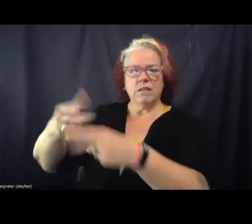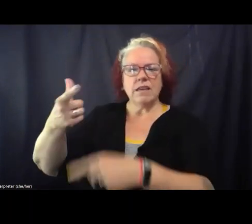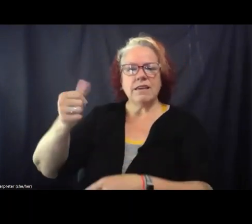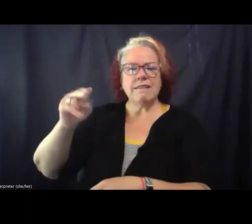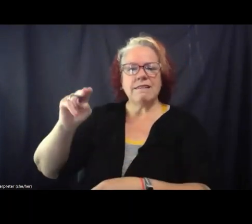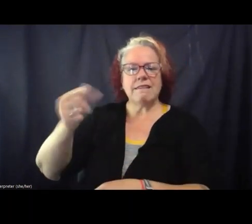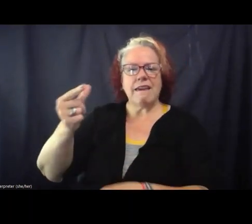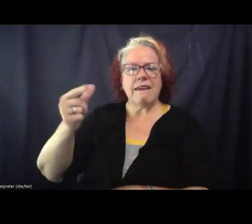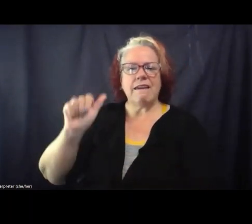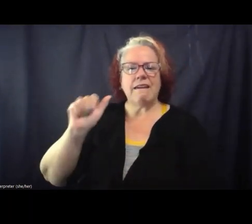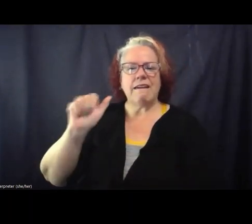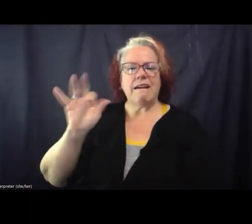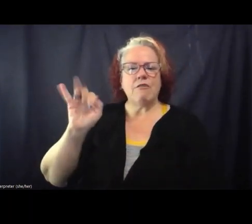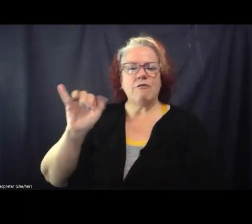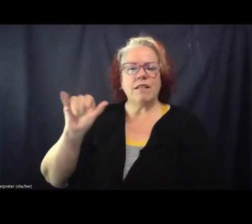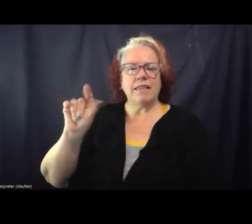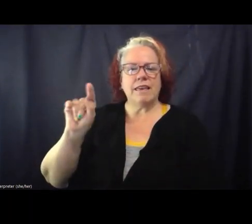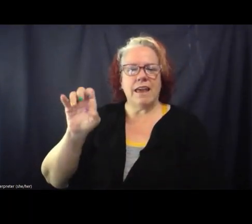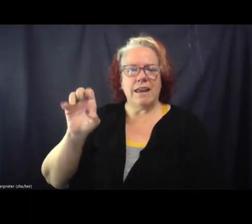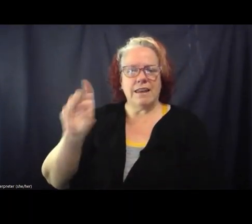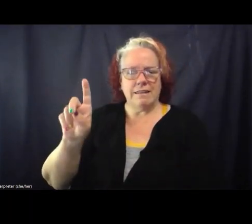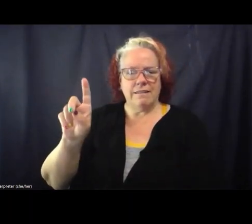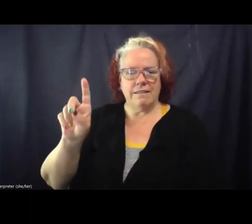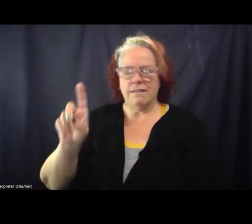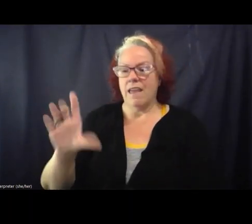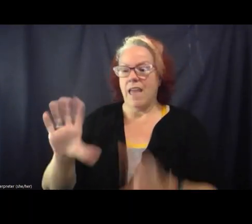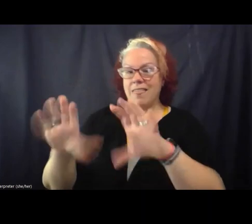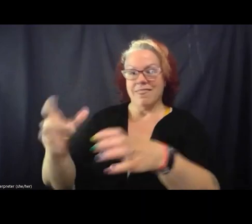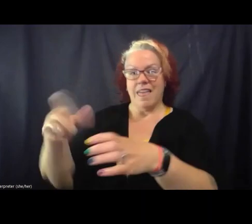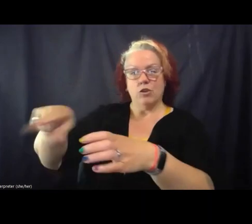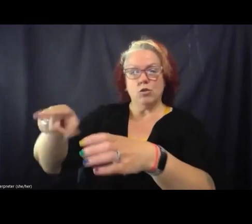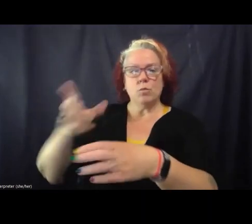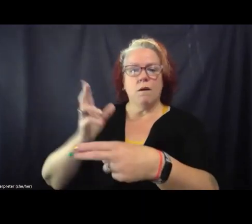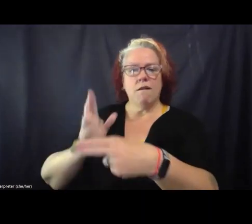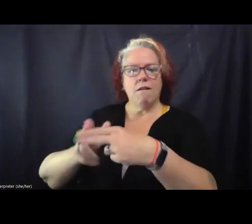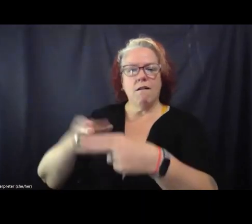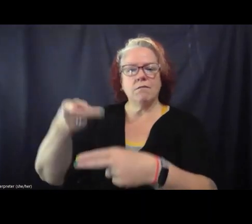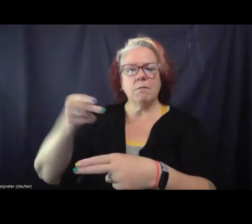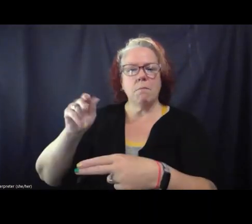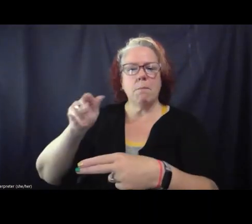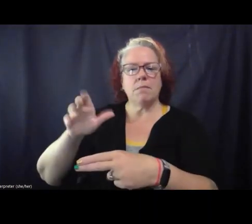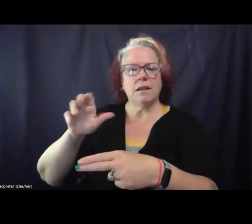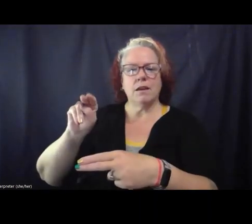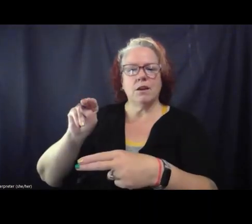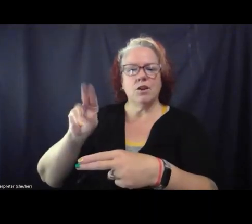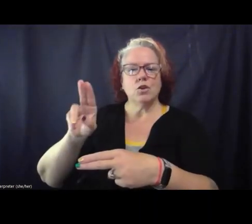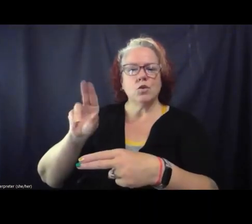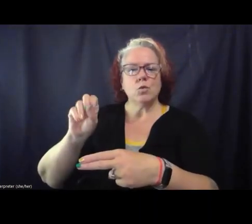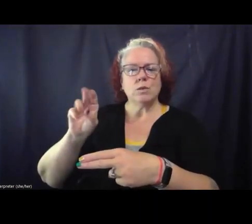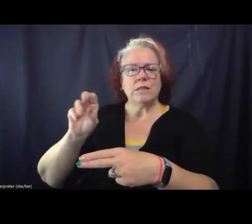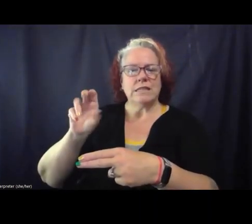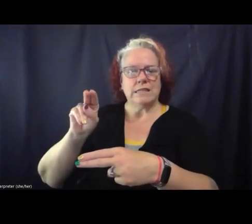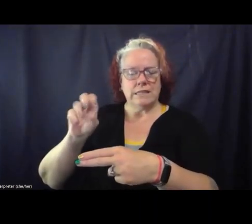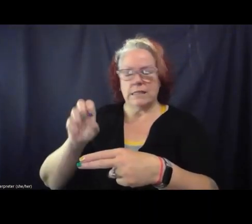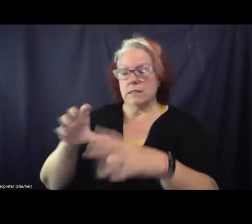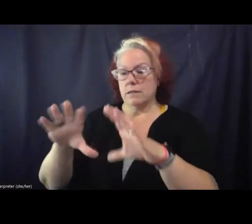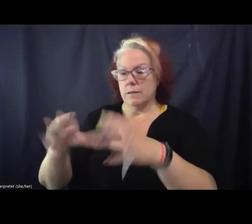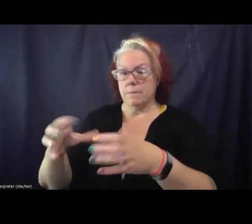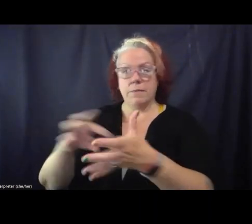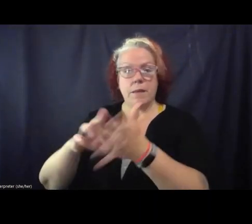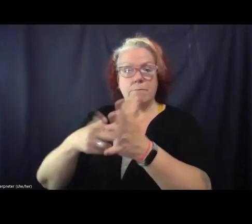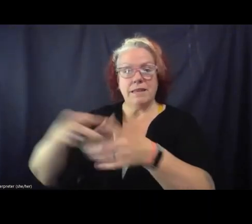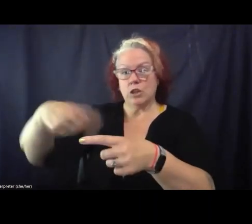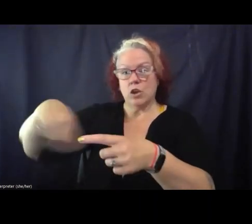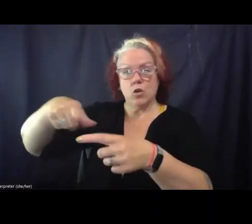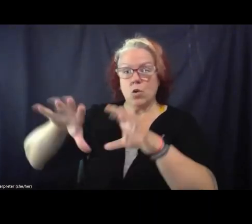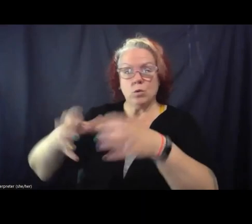that they've also identified as a public nuisance. A gang injunction prohibits the named people from participating